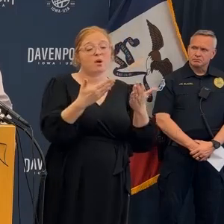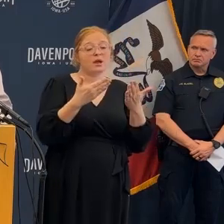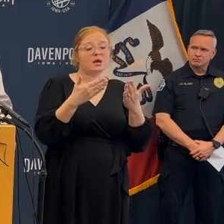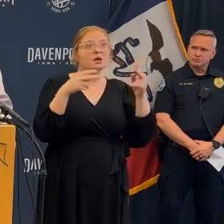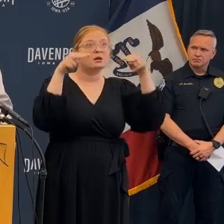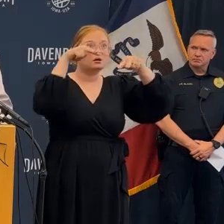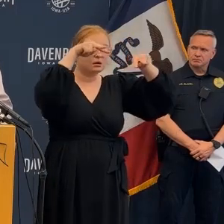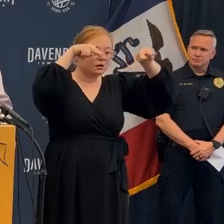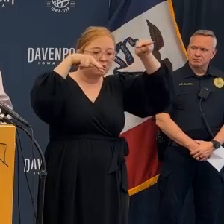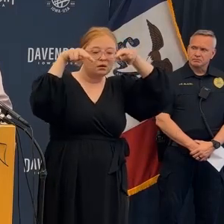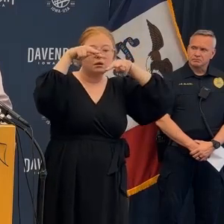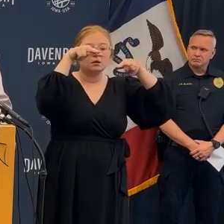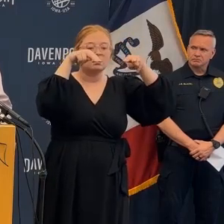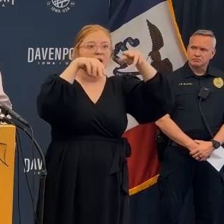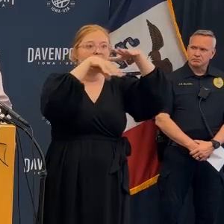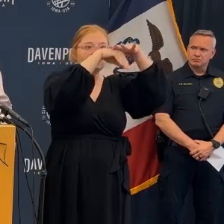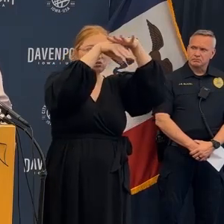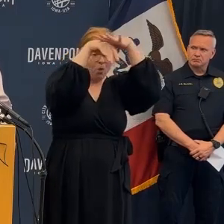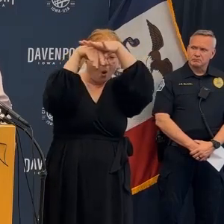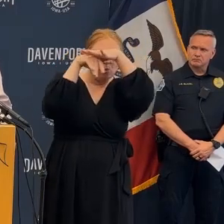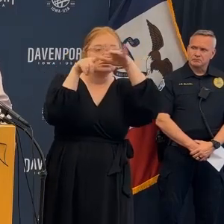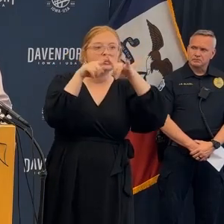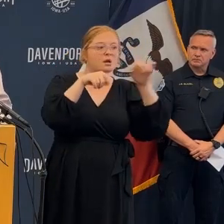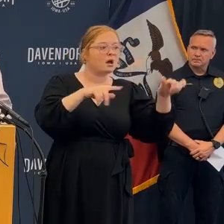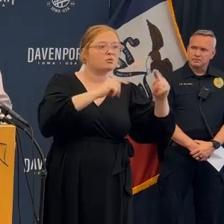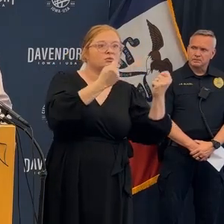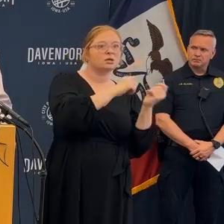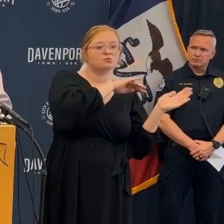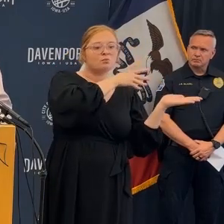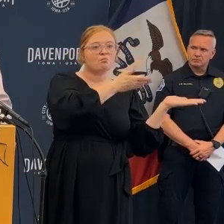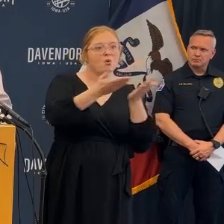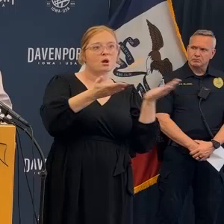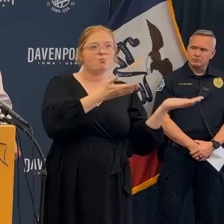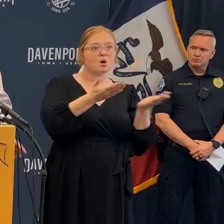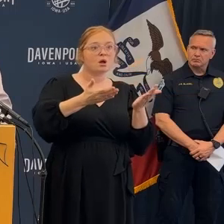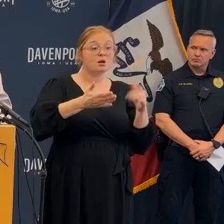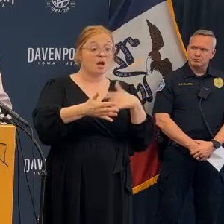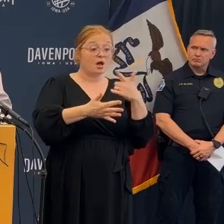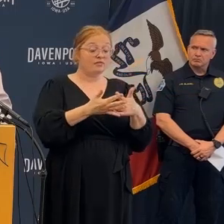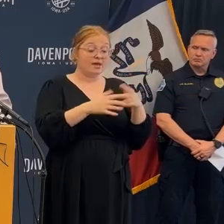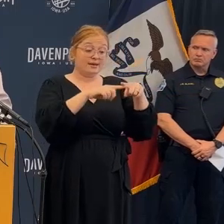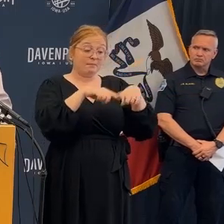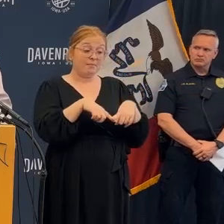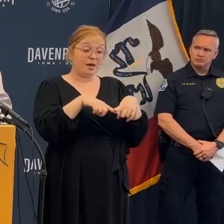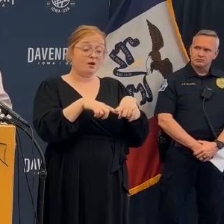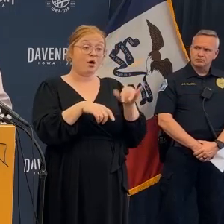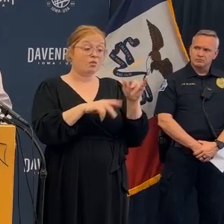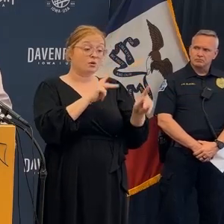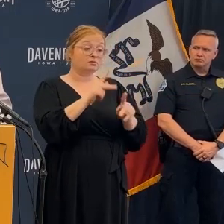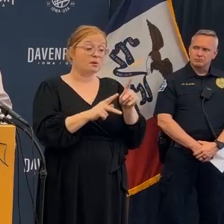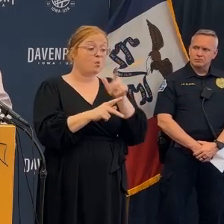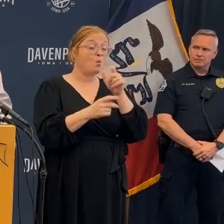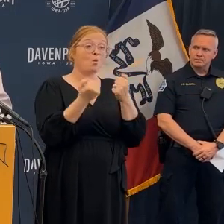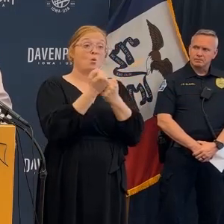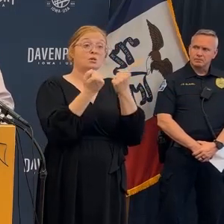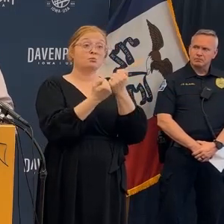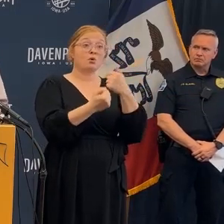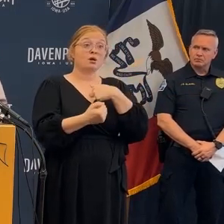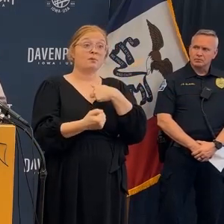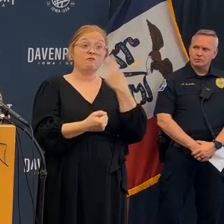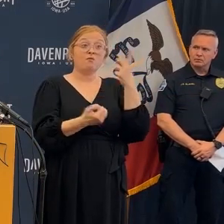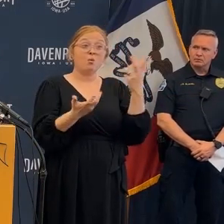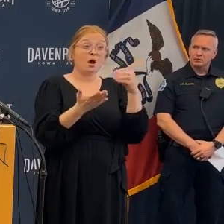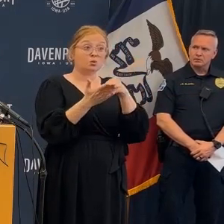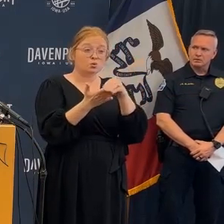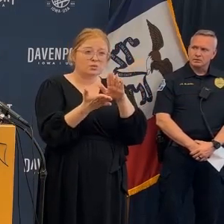okay so we're we're bringing in survey equipment and we're bringing in the drone